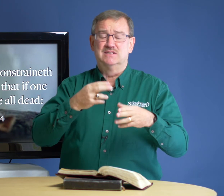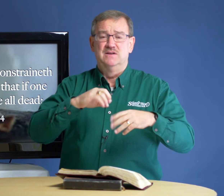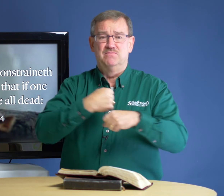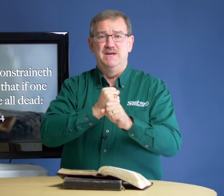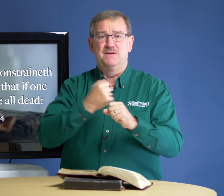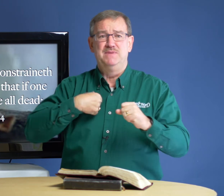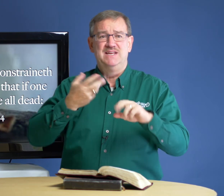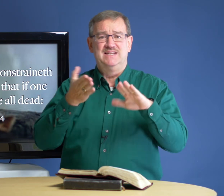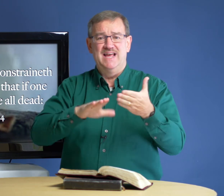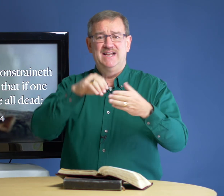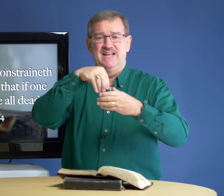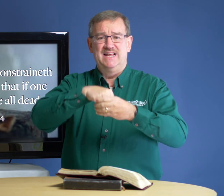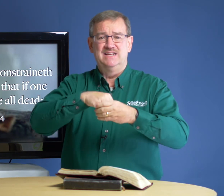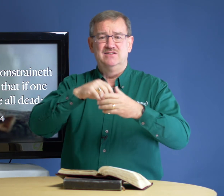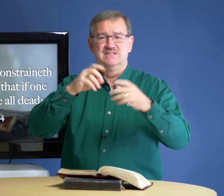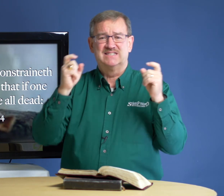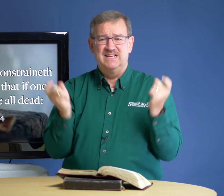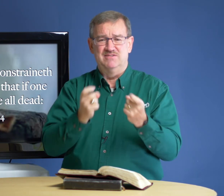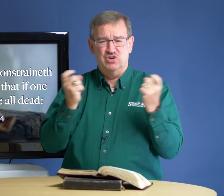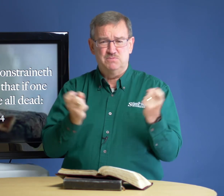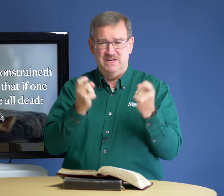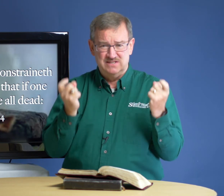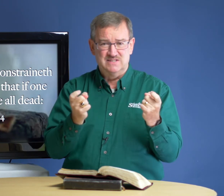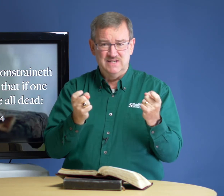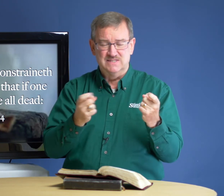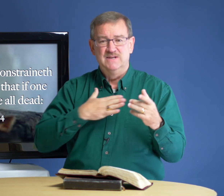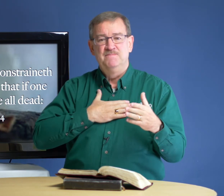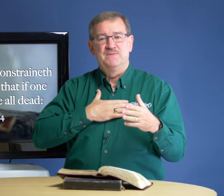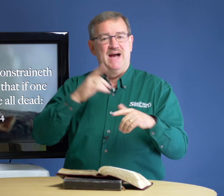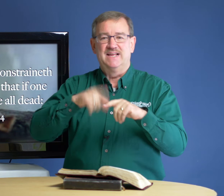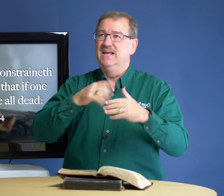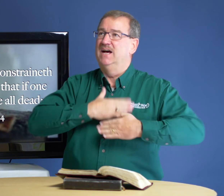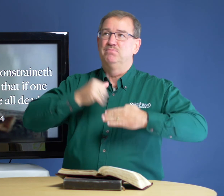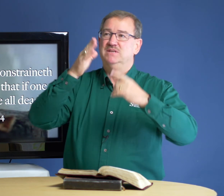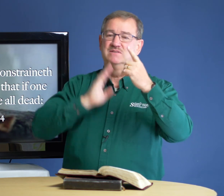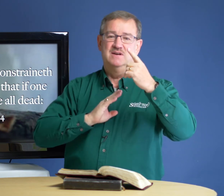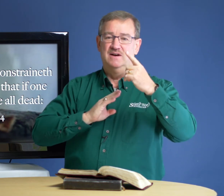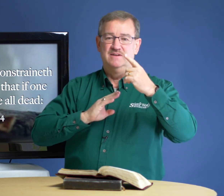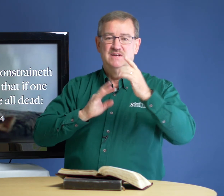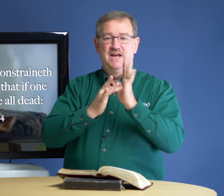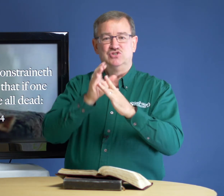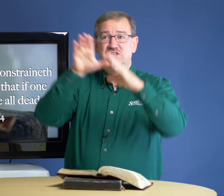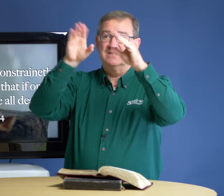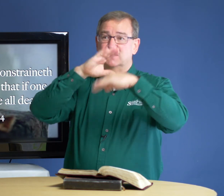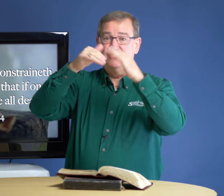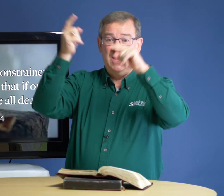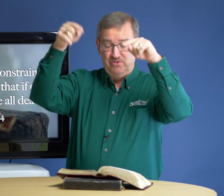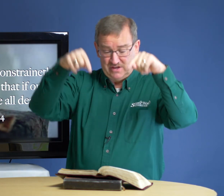make me dead in sin, trespassing sins. I cannot please God. And Jesus left heaven to